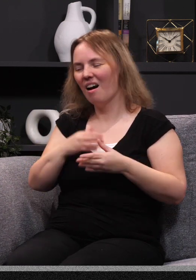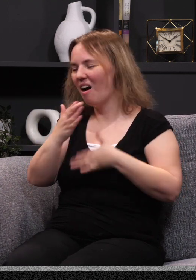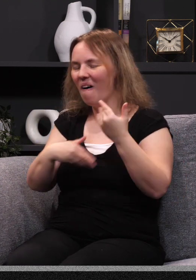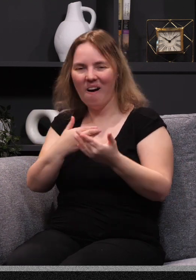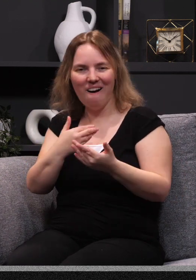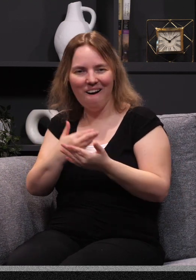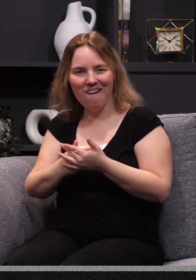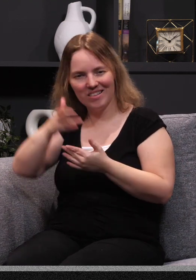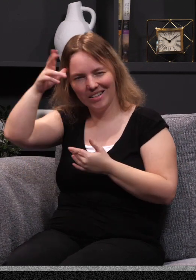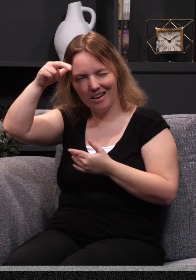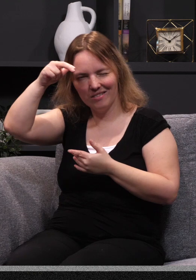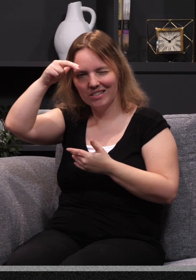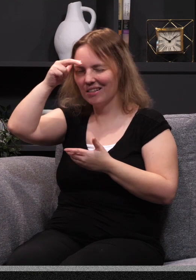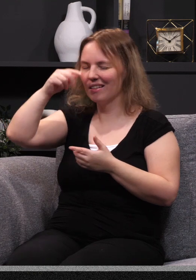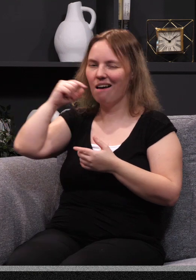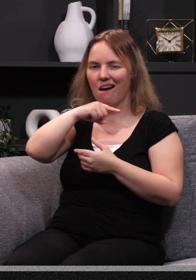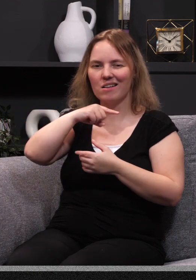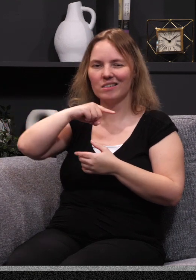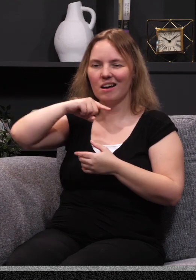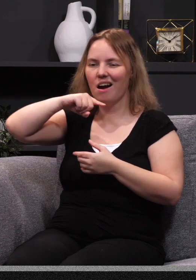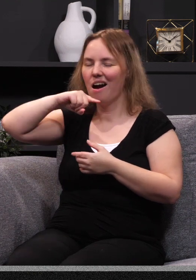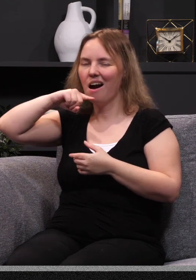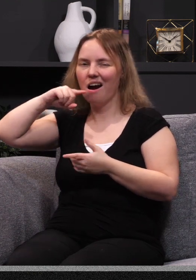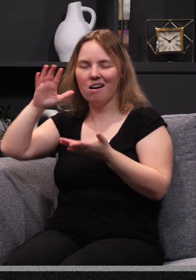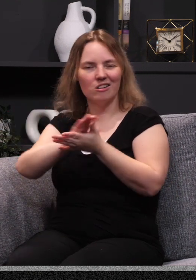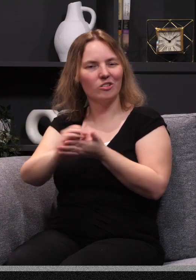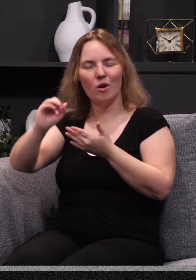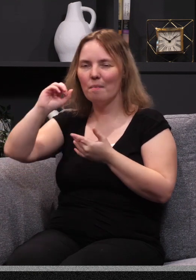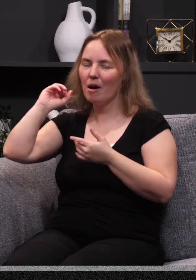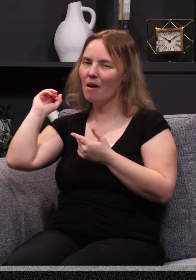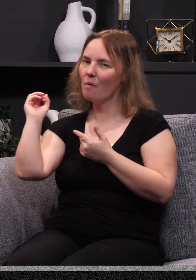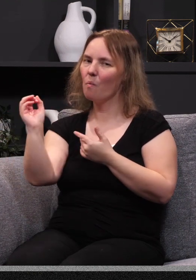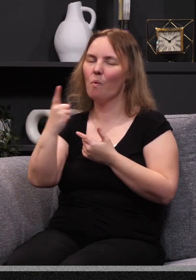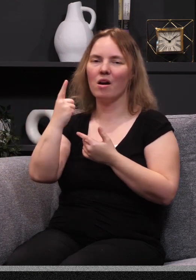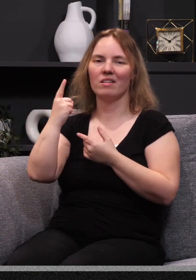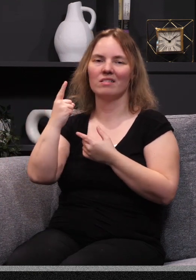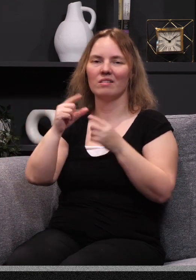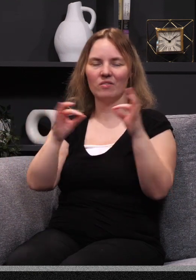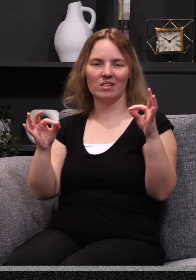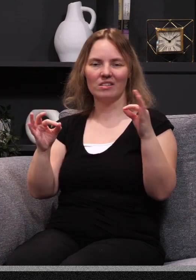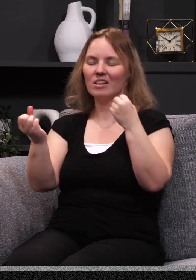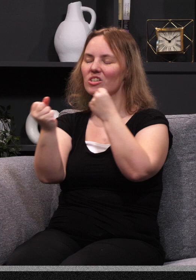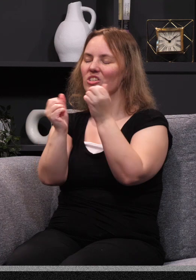lies are just shattered by one simple phrase? Yeah, but Jesus loves me.